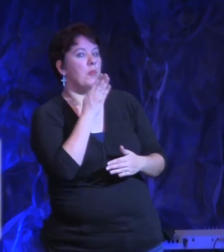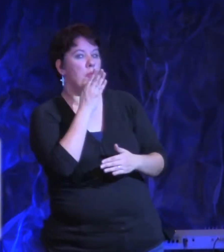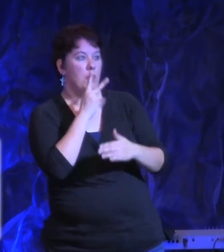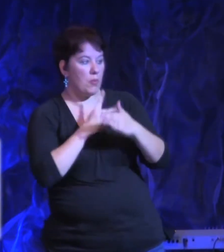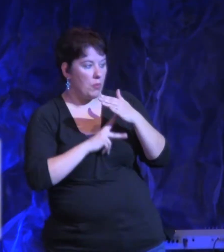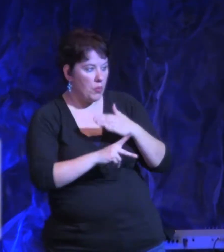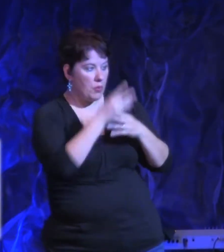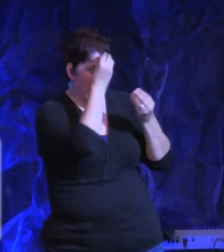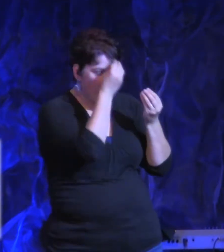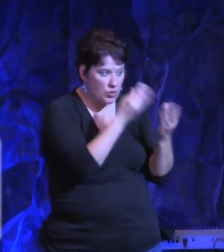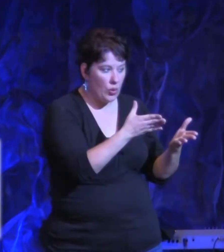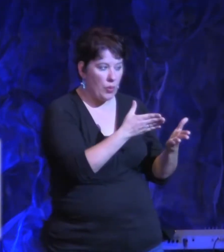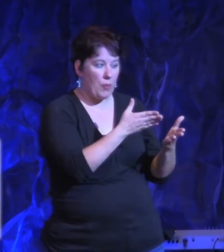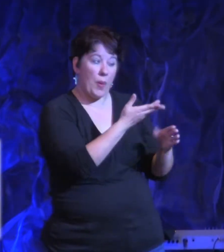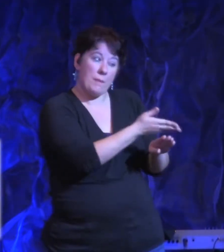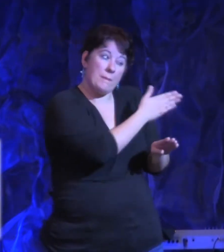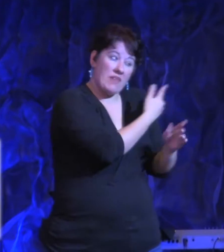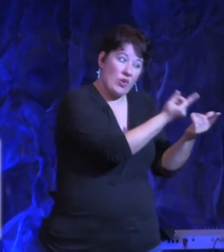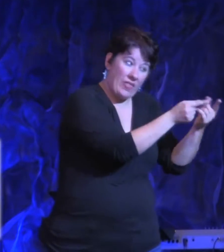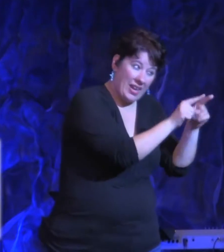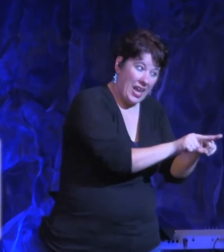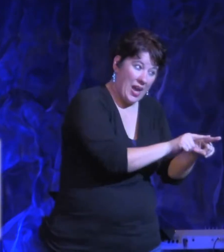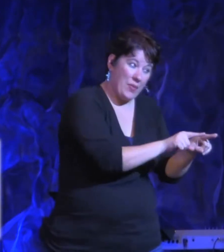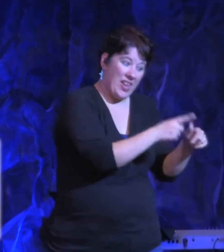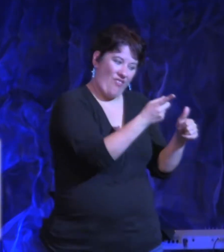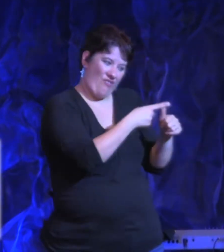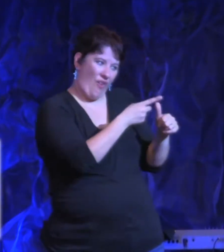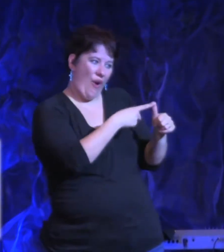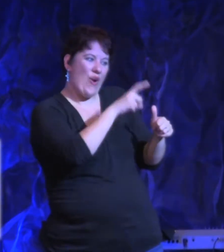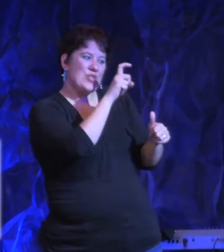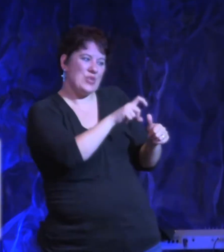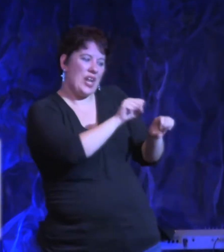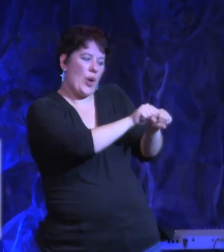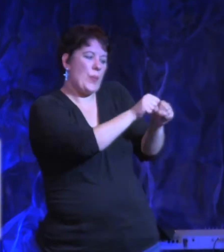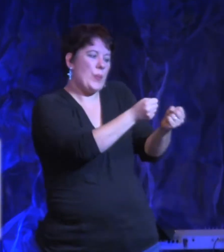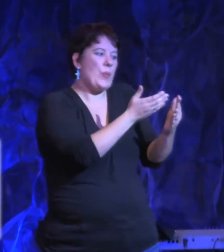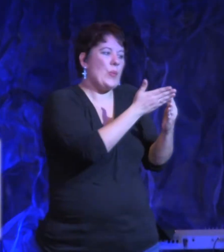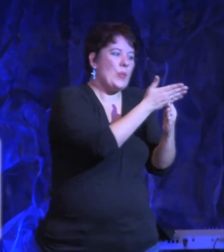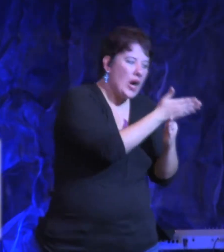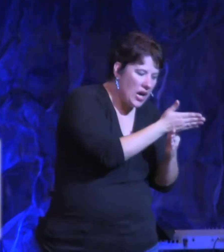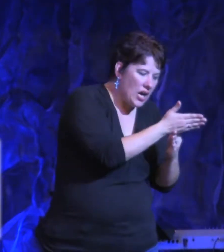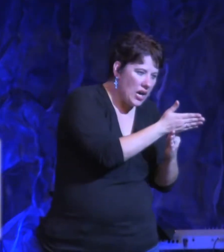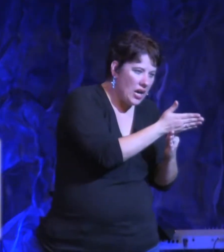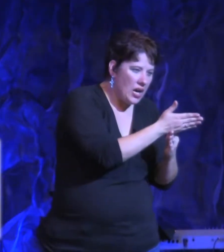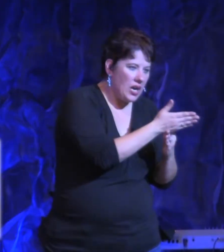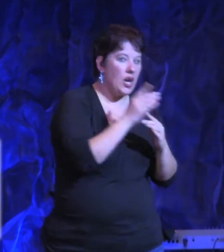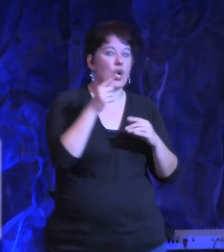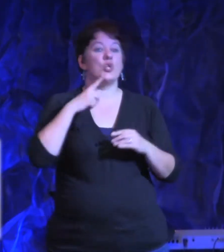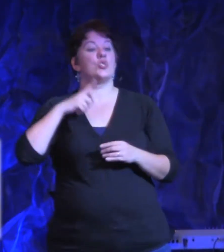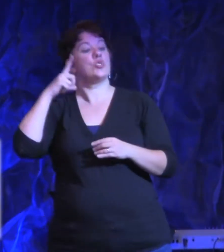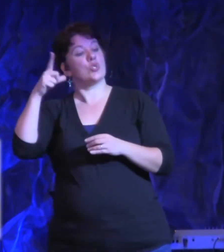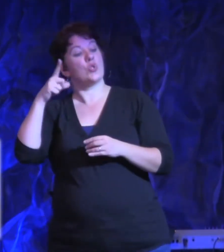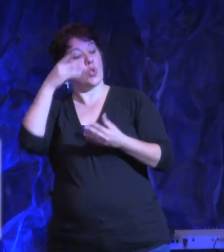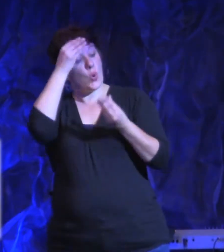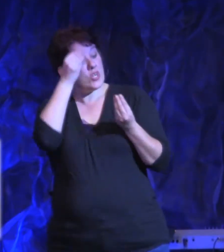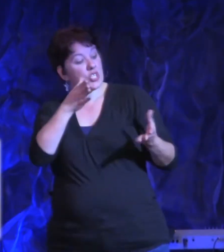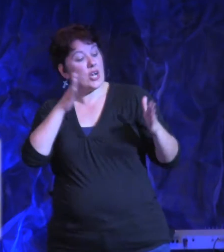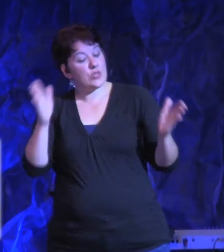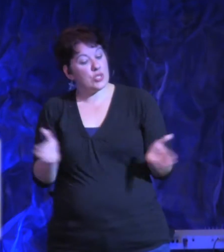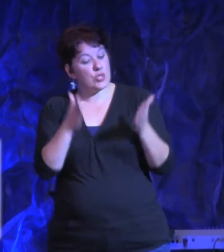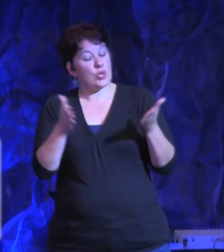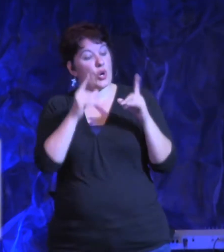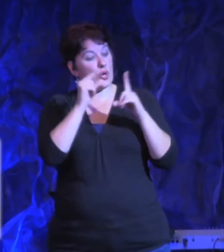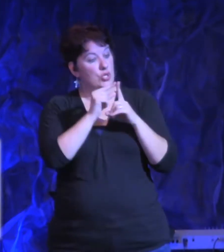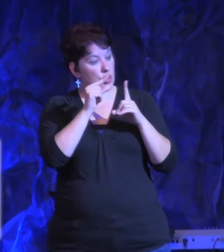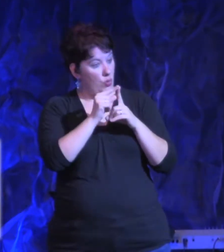breakthrough. And so, the Lord gives this encouraging and assuring word in Micah chapter 2 and verse 13. He says, the